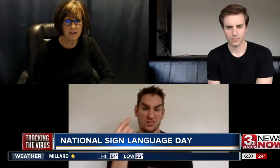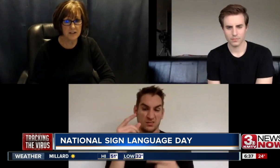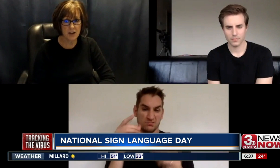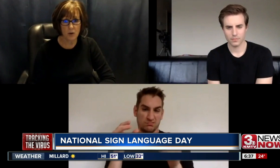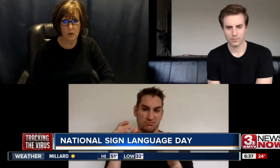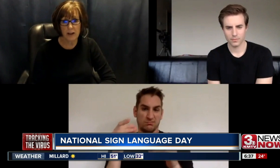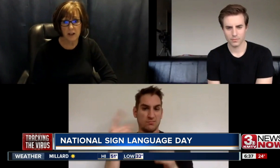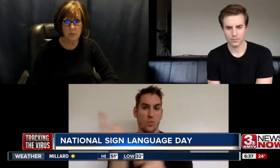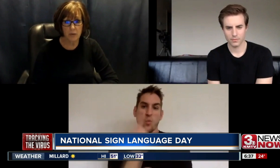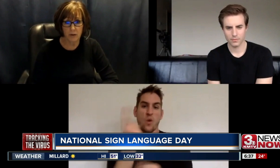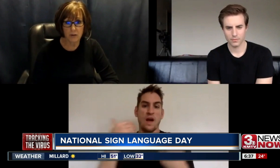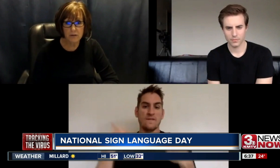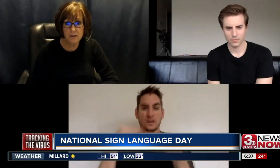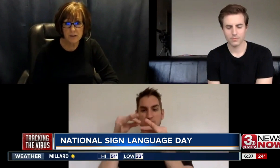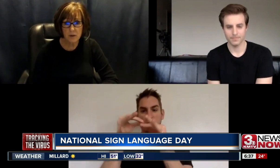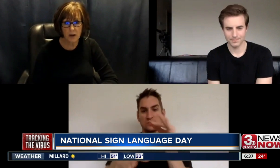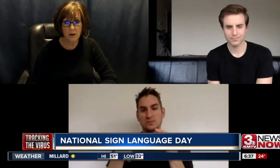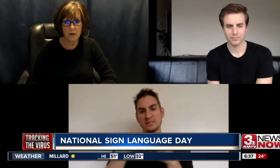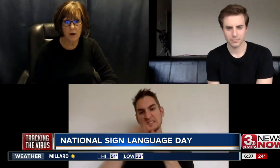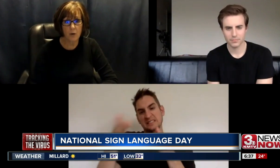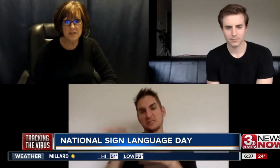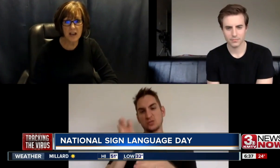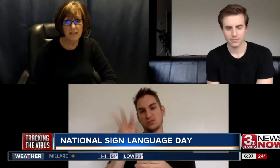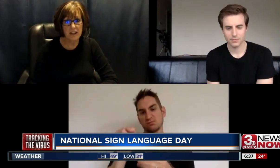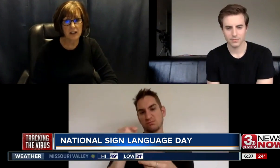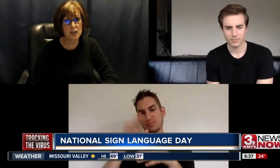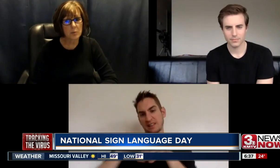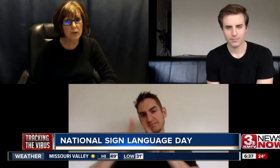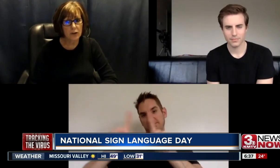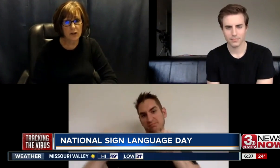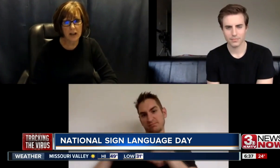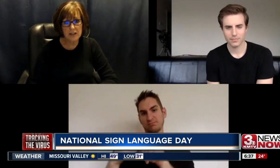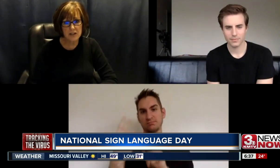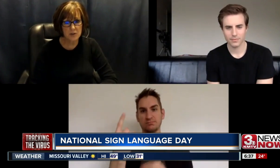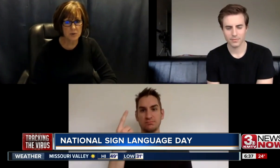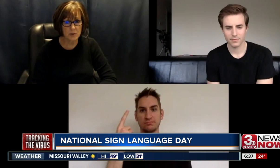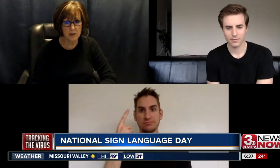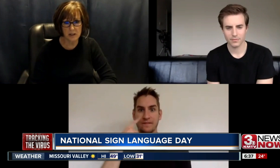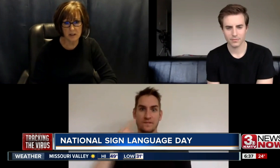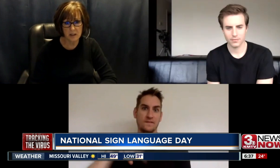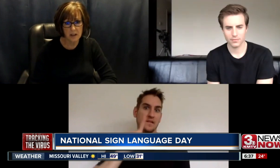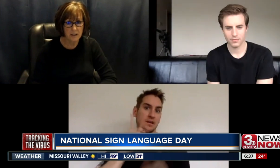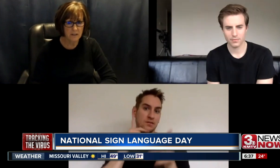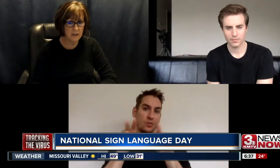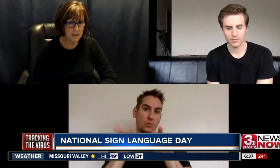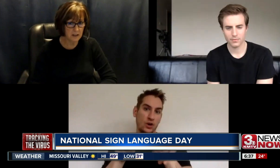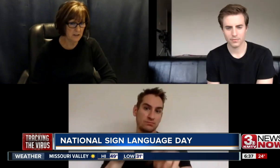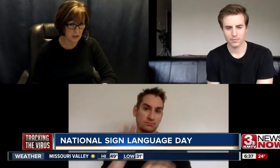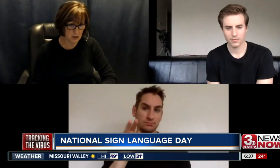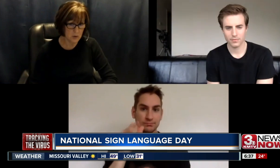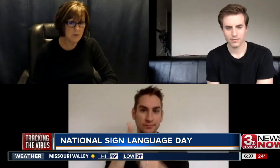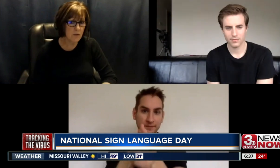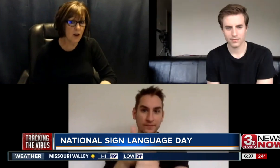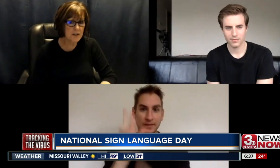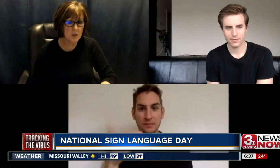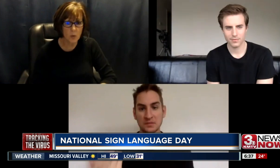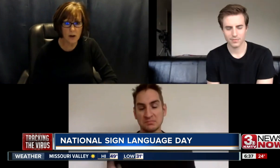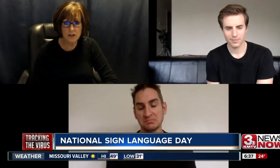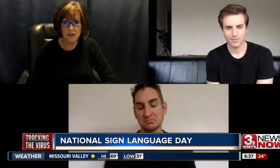I think it's already improved, always having an interpreter next to the in the news for us to watch